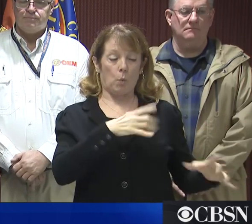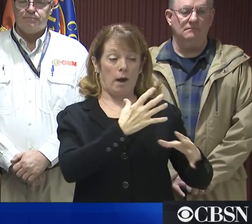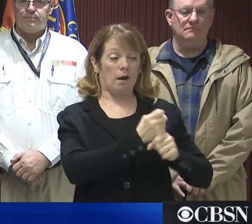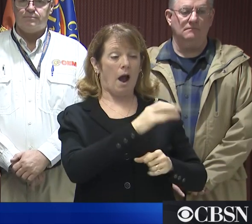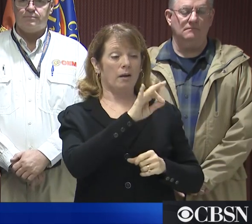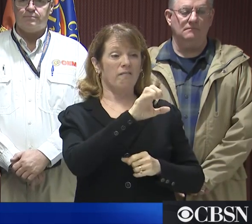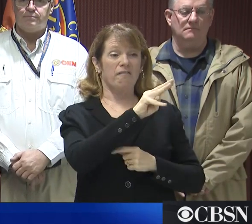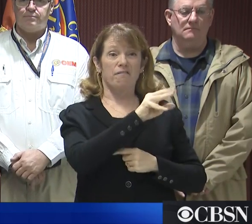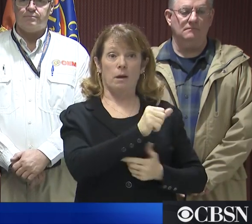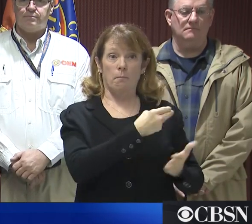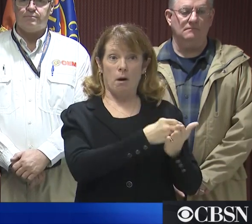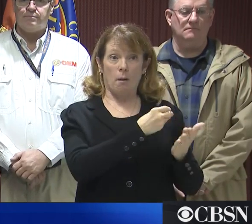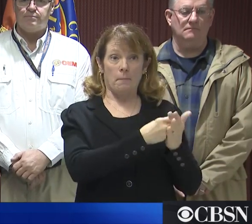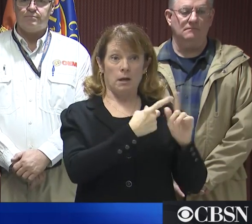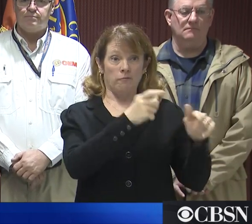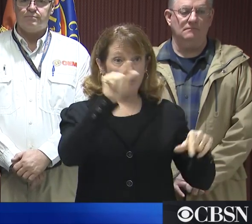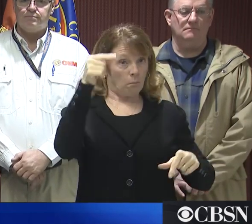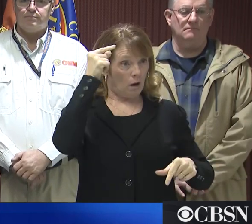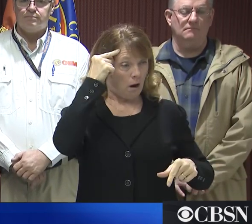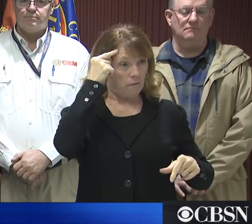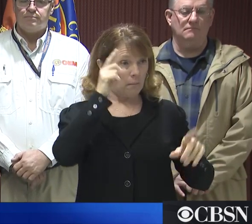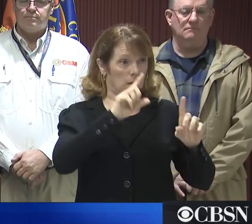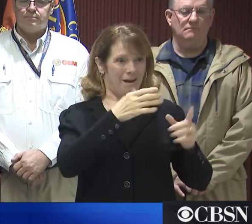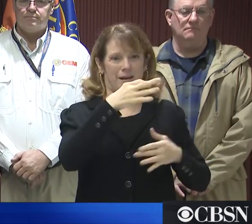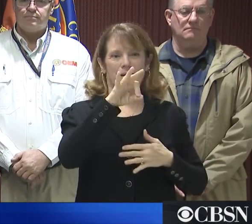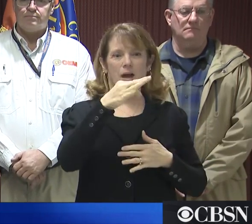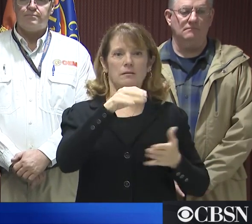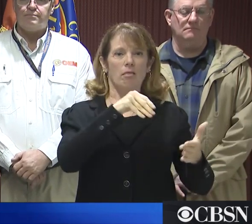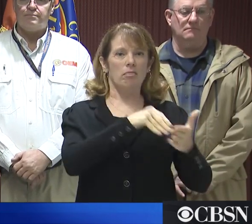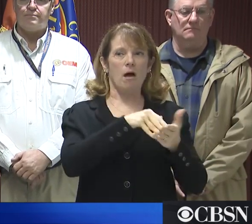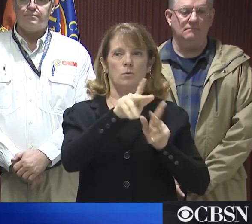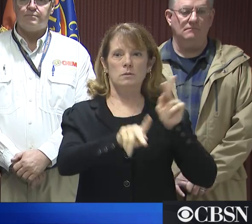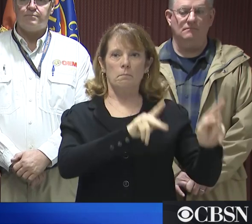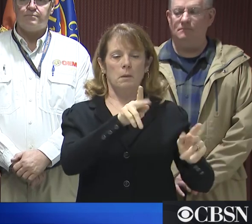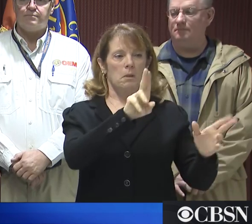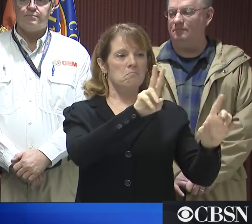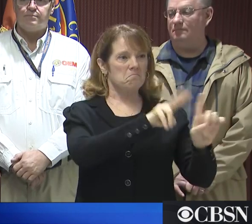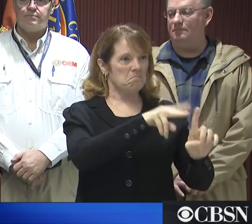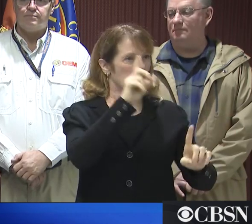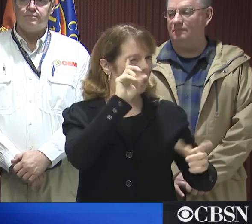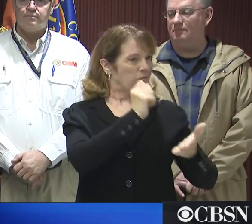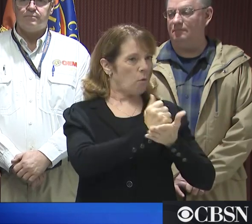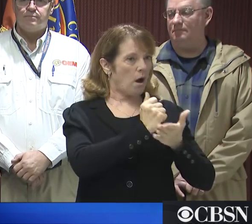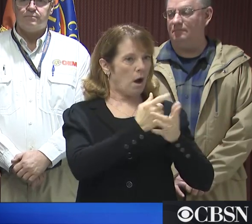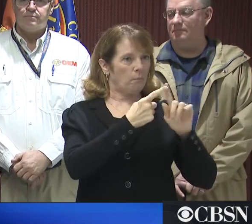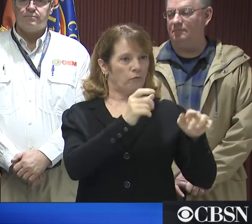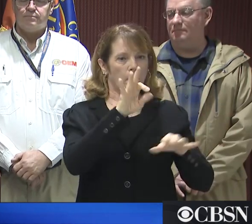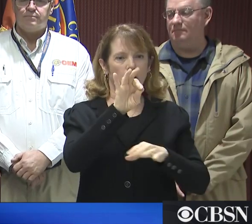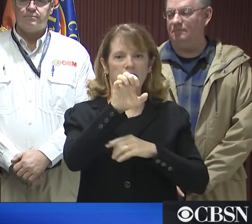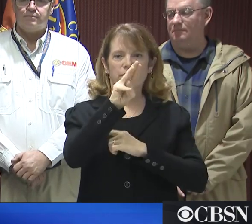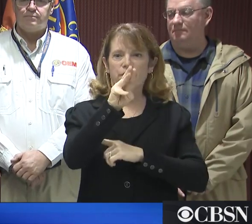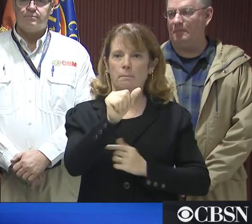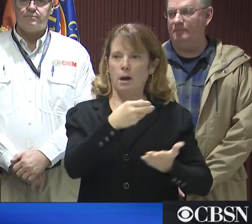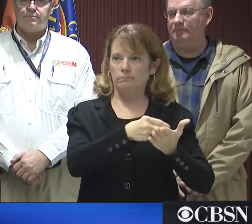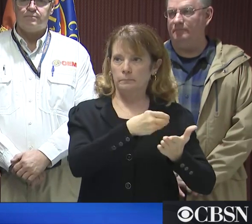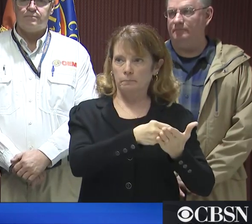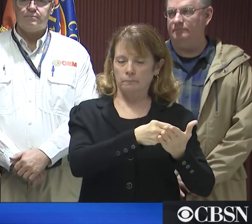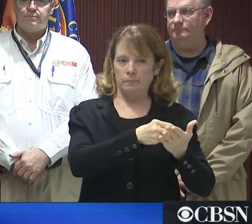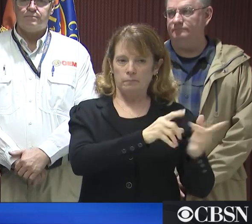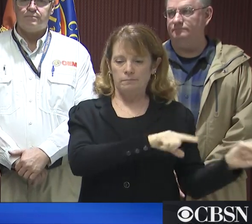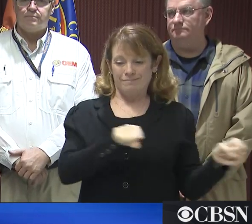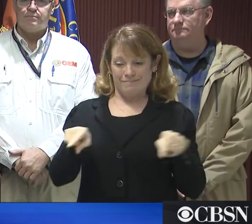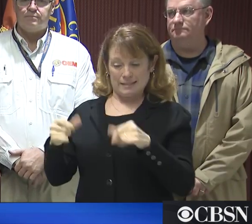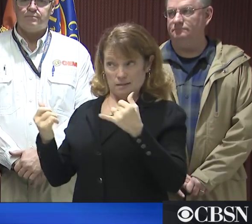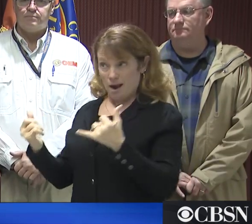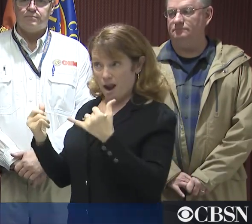reimbursement after Ida. We've had about 19,000 households apply for that help. We do not expect this to be on that scale. But it's always